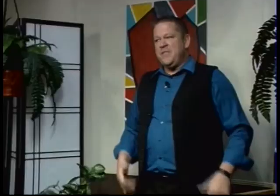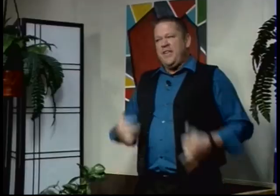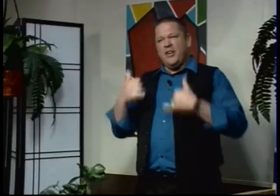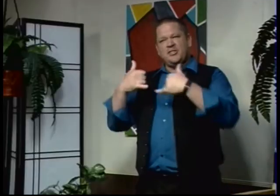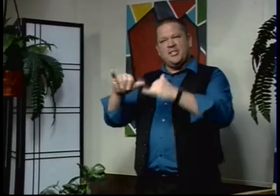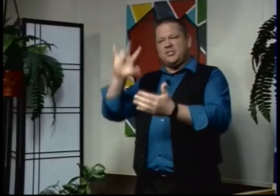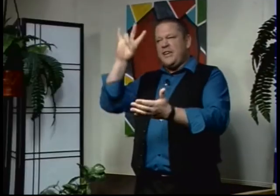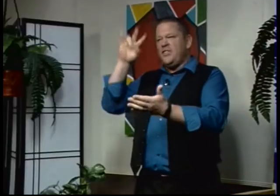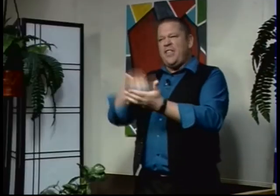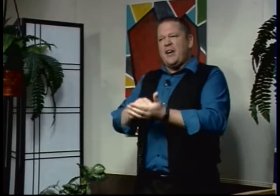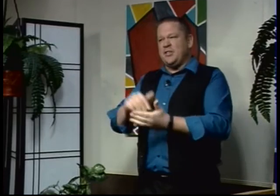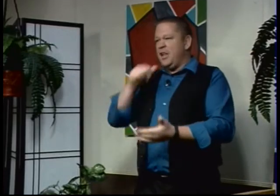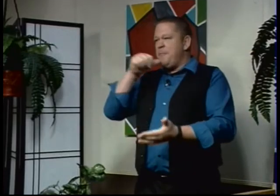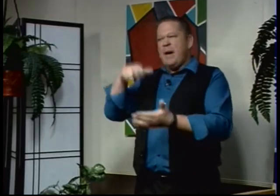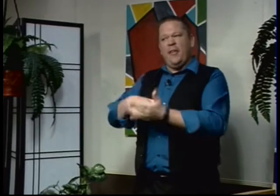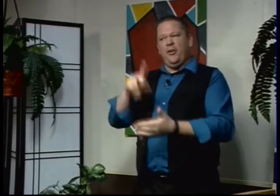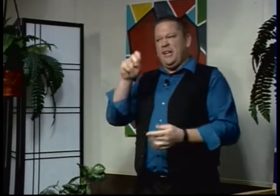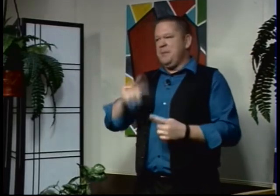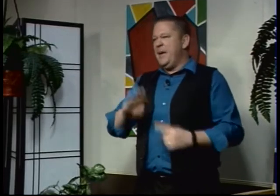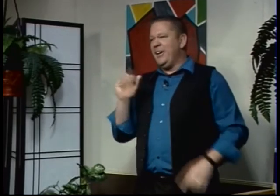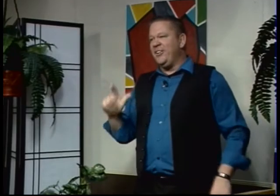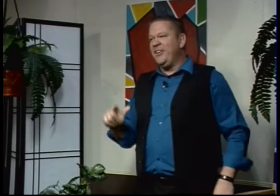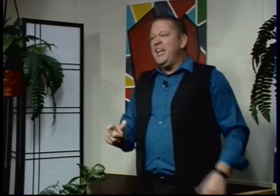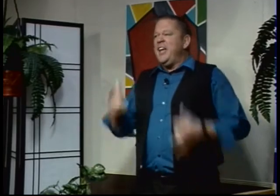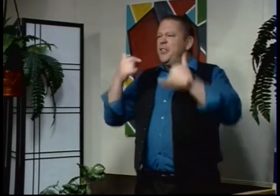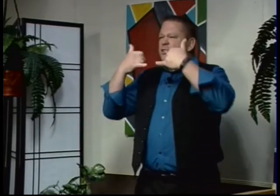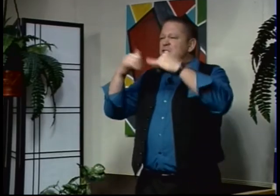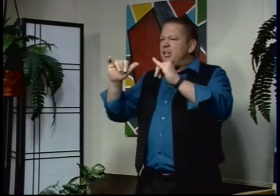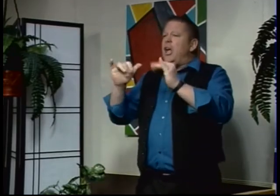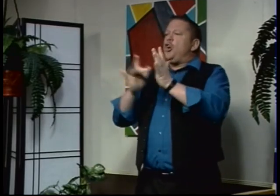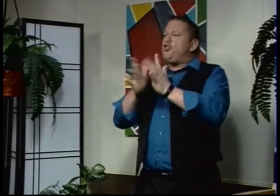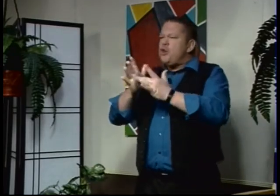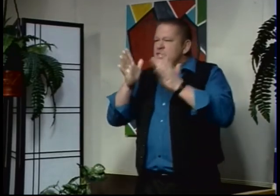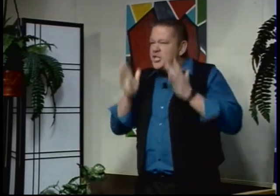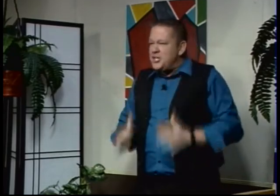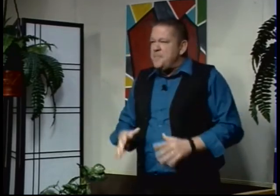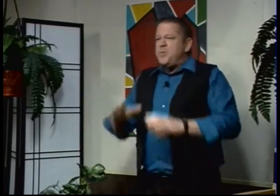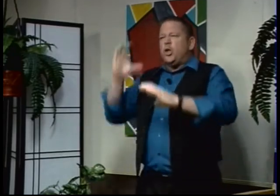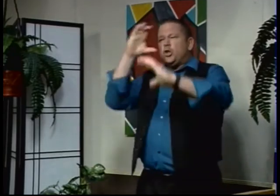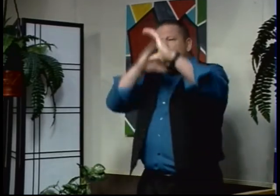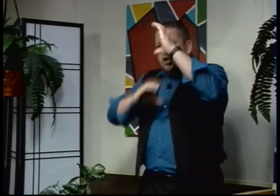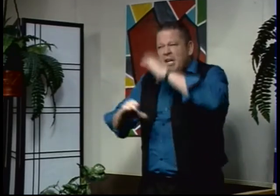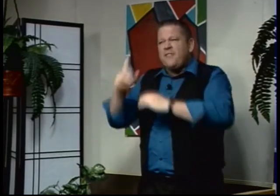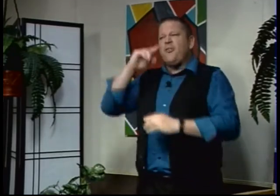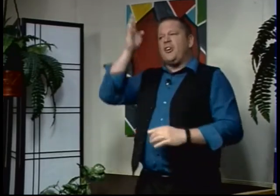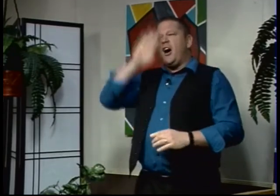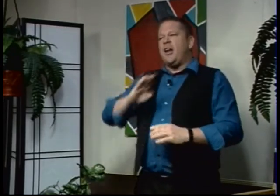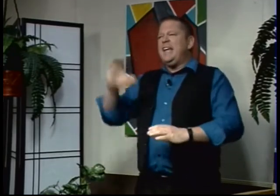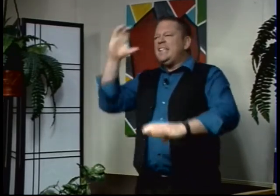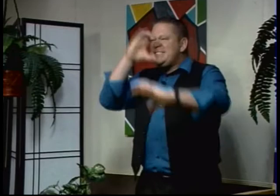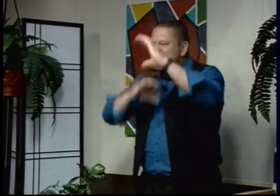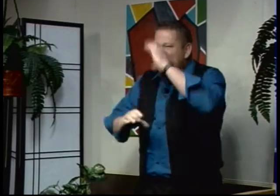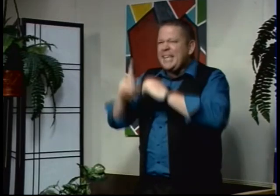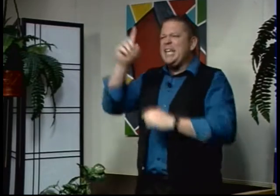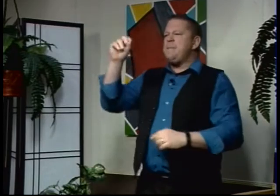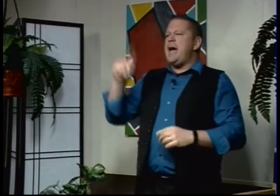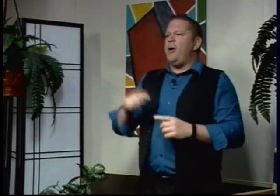There's still 7,000 not bowed their knee to Baal. There's still Christians looking for God, seeking Him out,